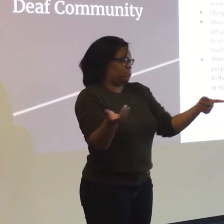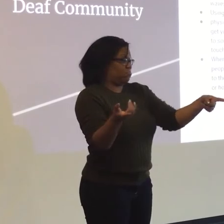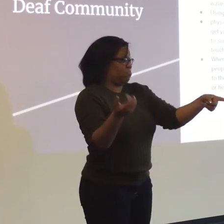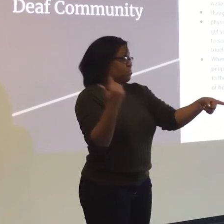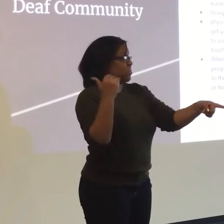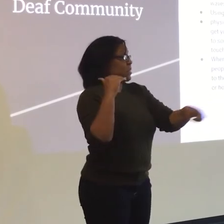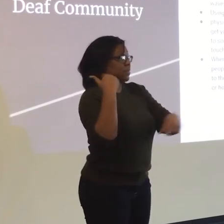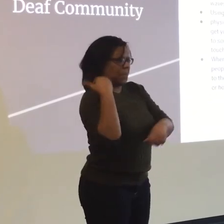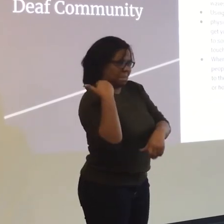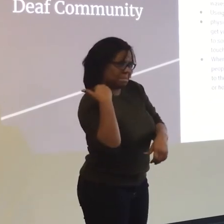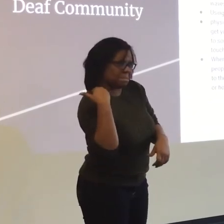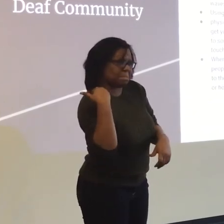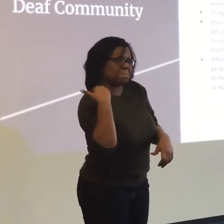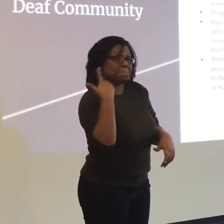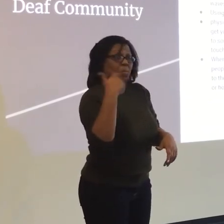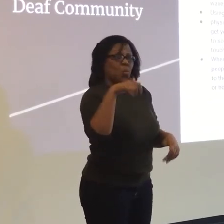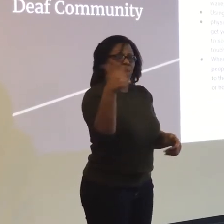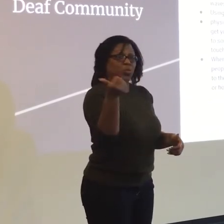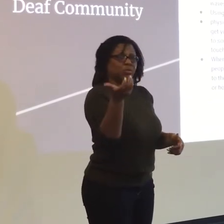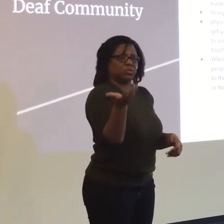Any ideas? A tap on the shoulder.